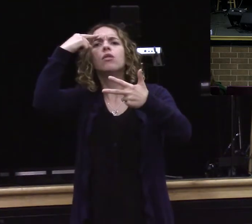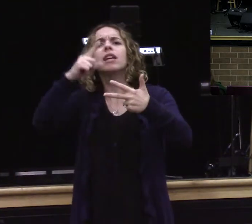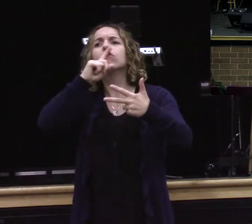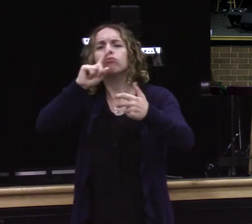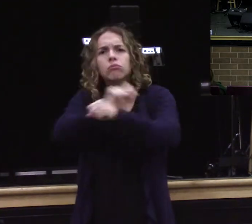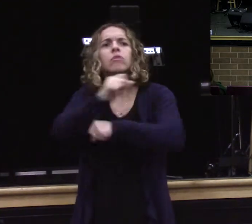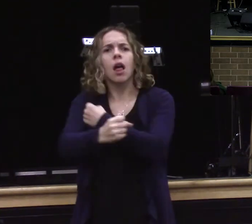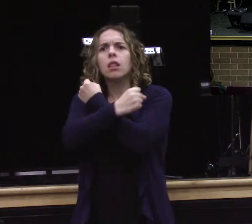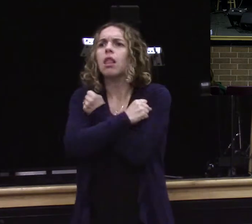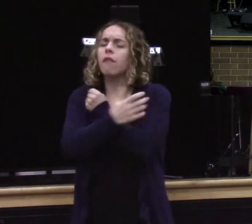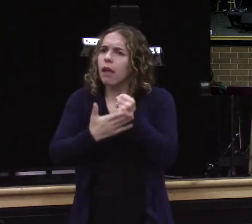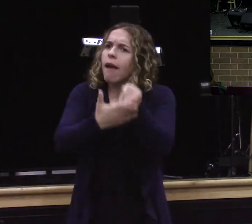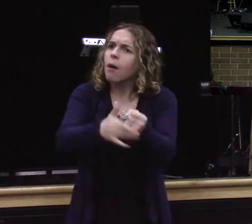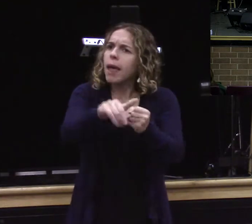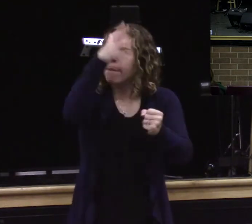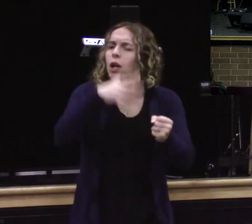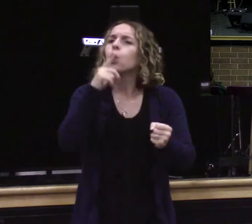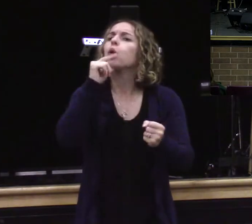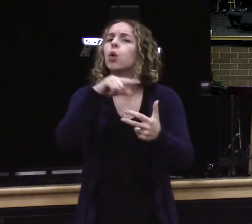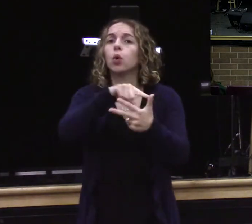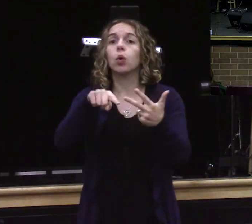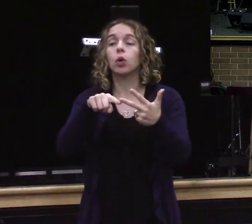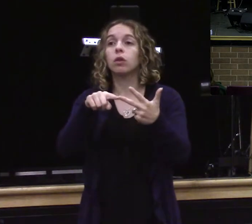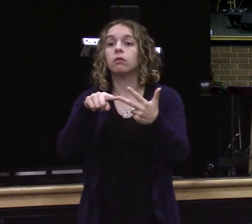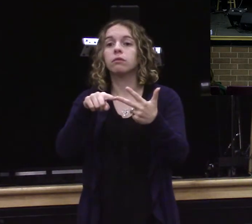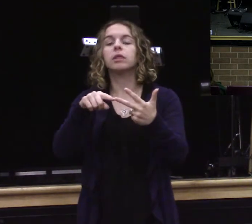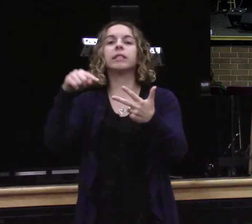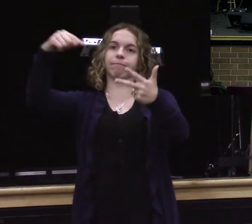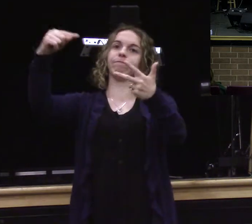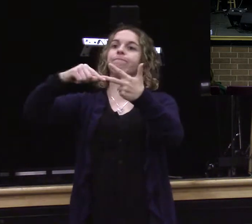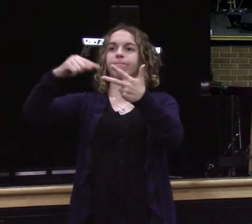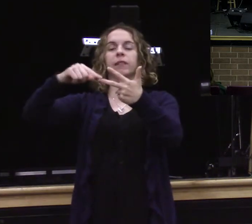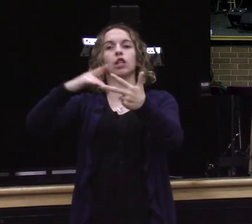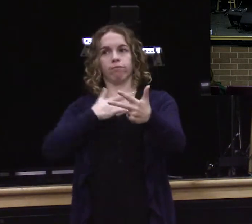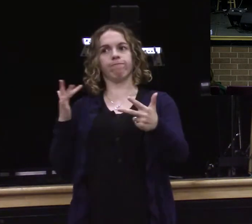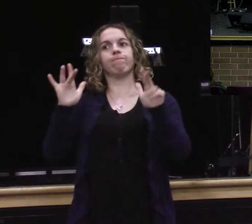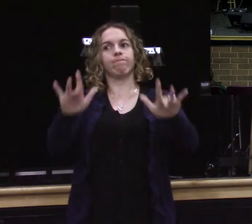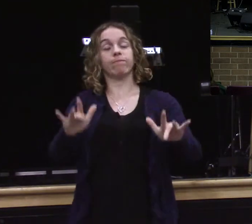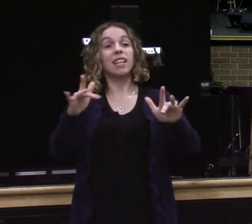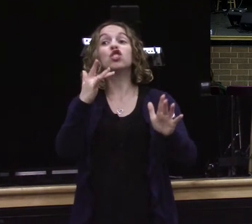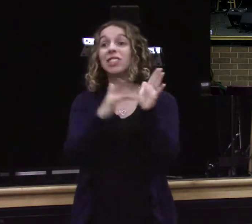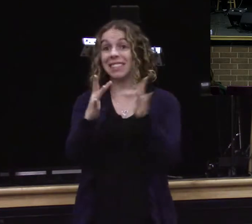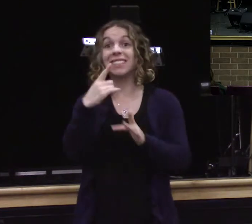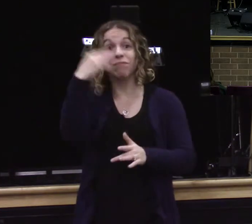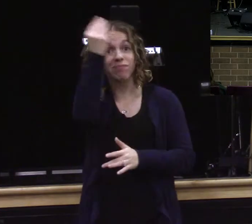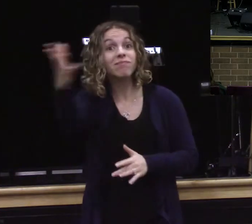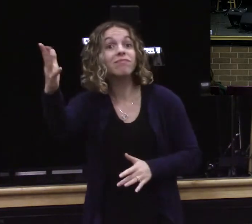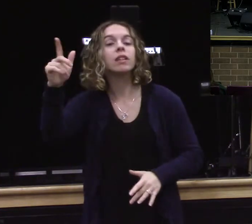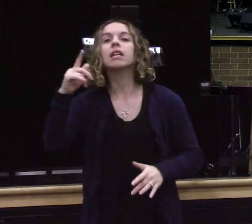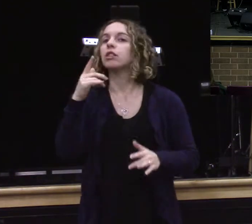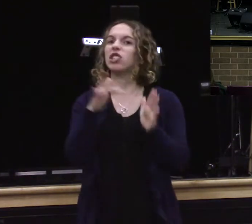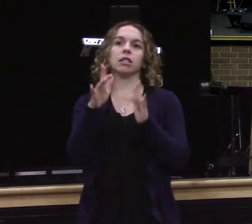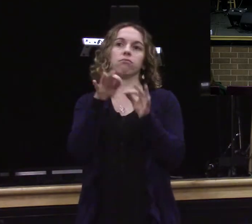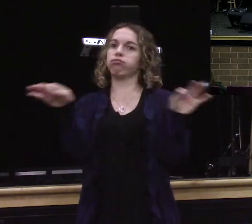neighbor to the man who fell into the robber's hands and he said the one who showed mercy towards him then Jesus said this plain and